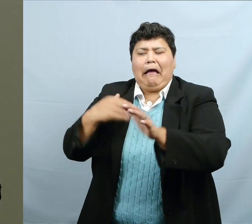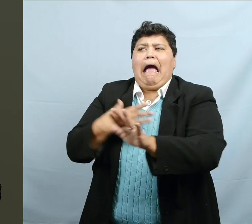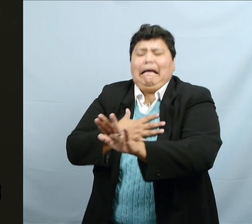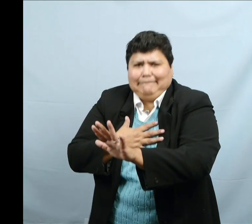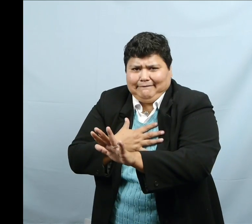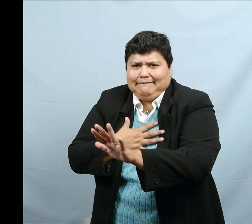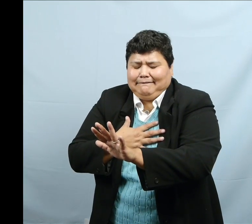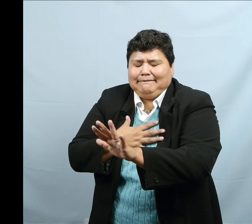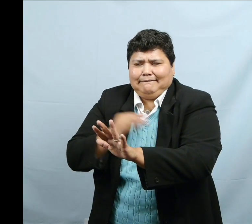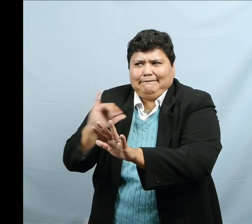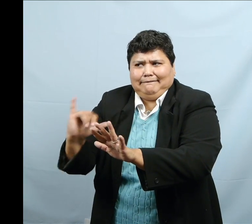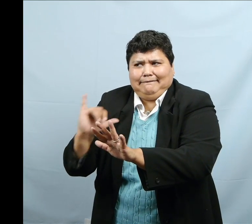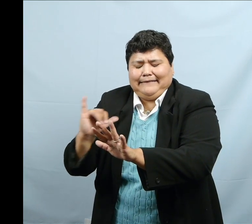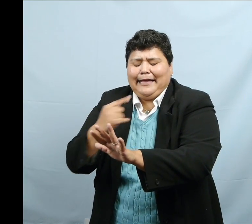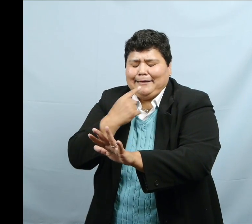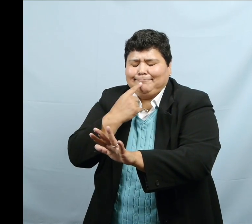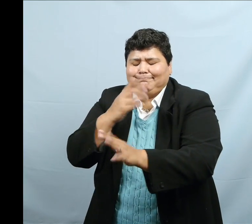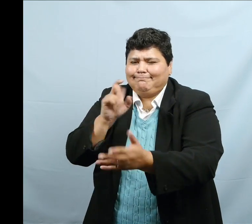Yeah.